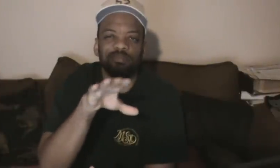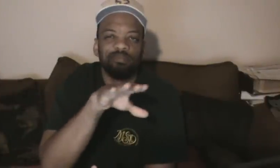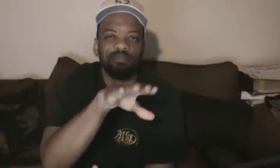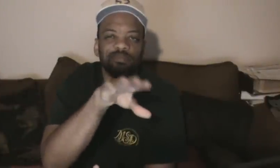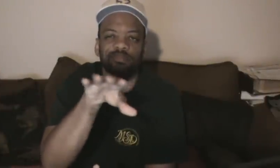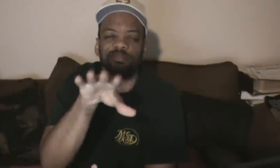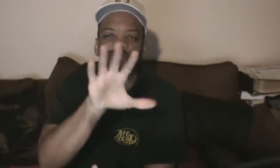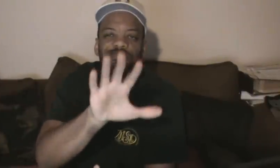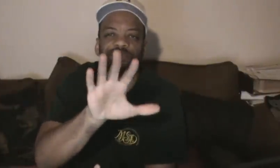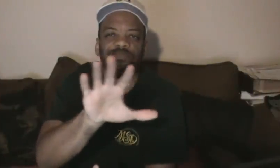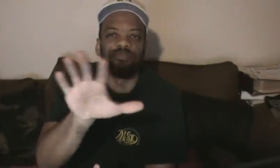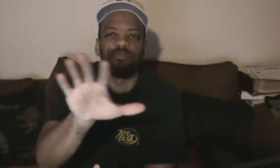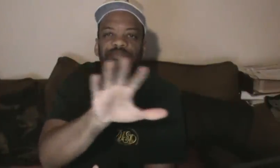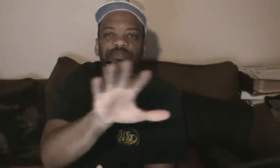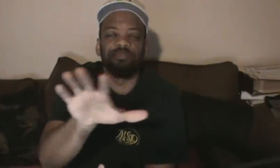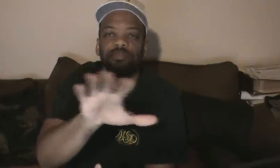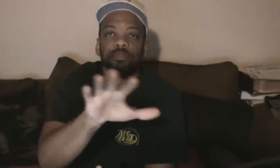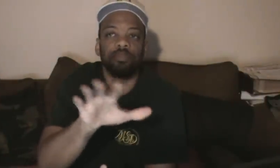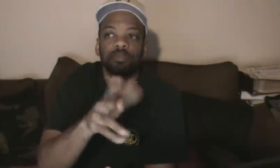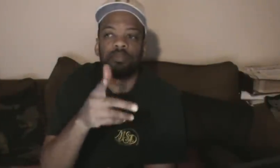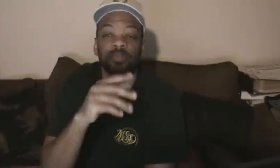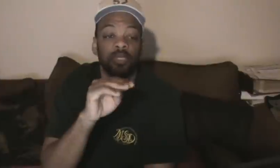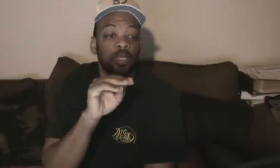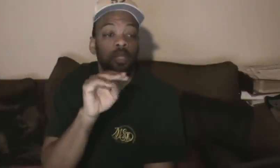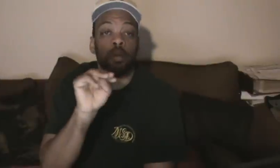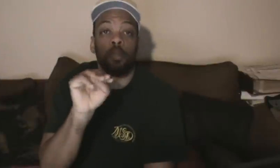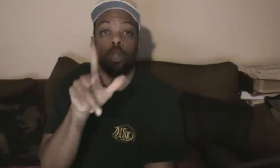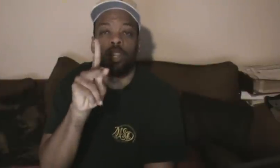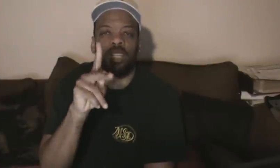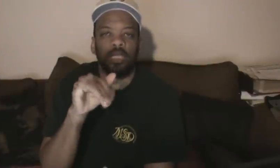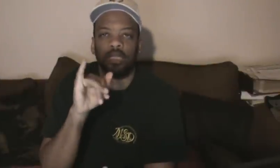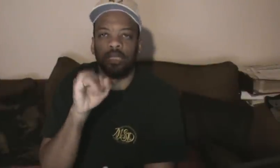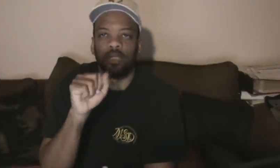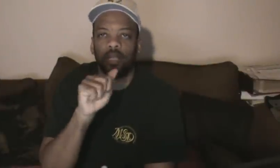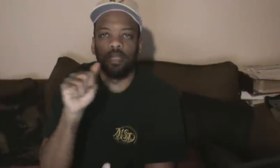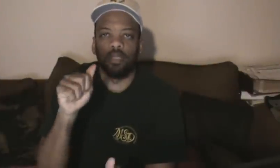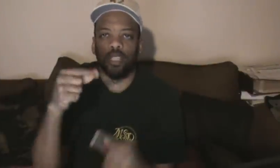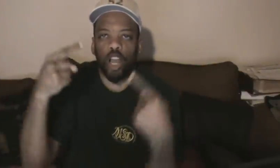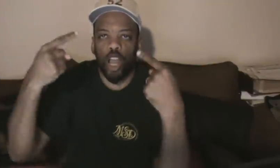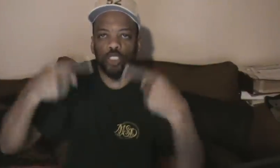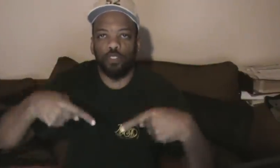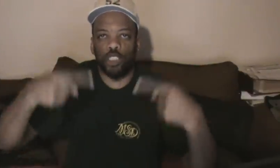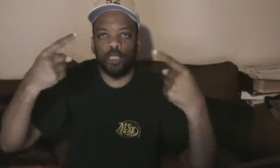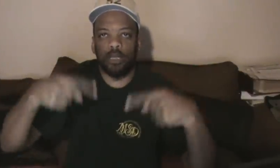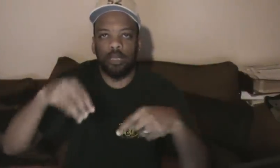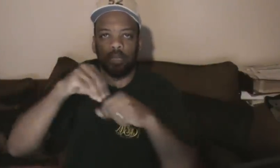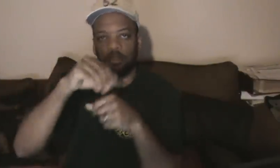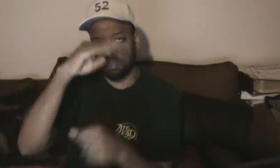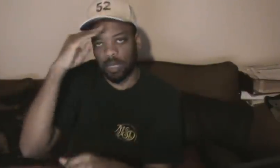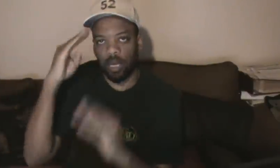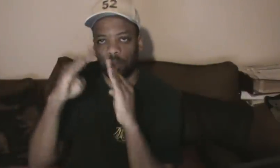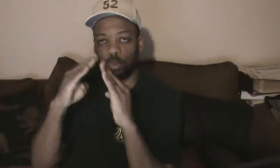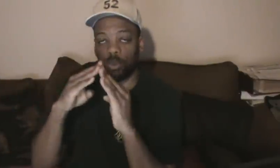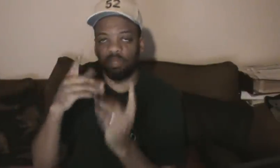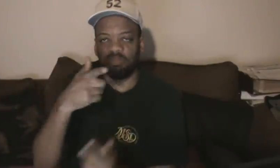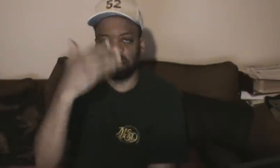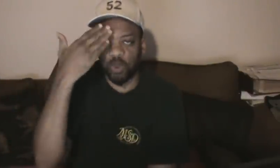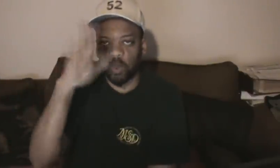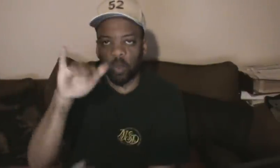injured two men. That's according to the Marys County Sheriff. 31-year-old James Snyder of Bell, 20-year-old Justin Maxwell of Chamoy were